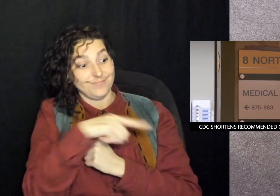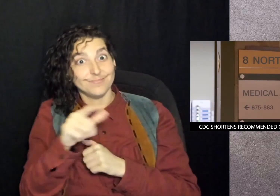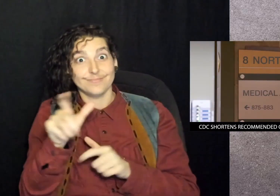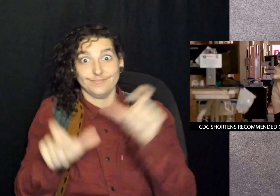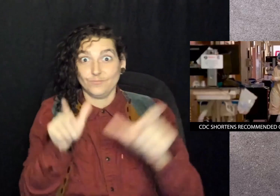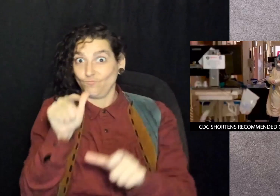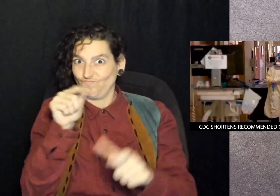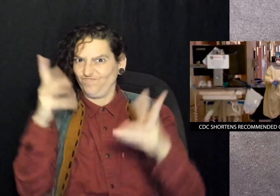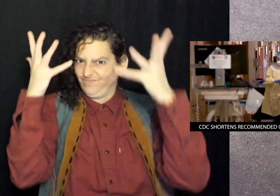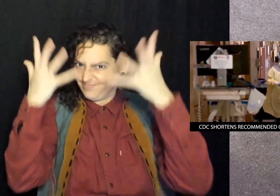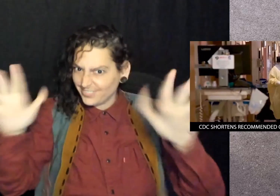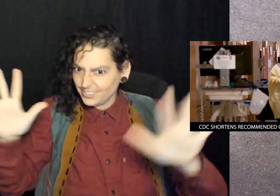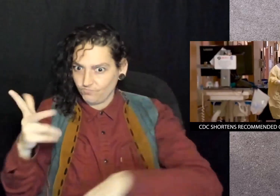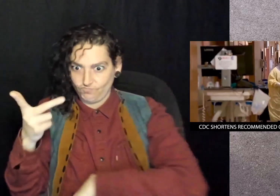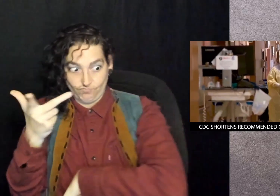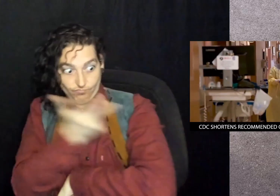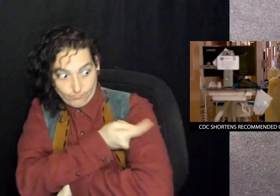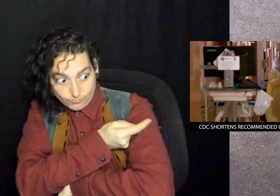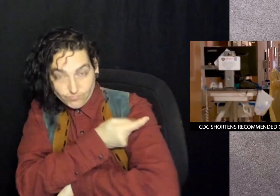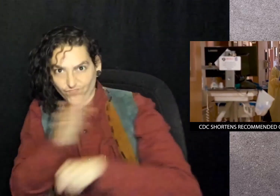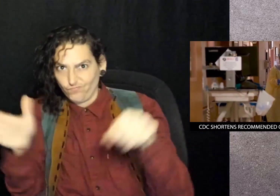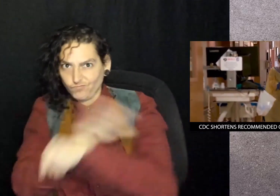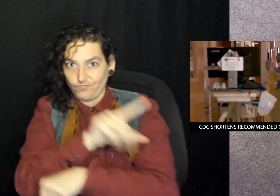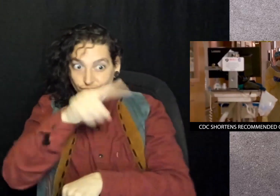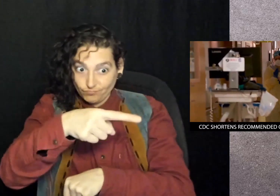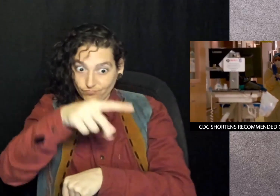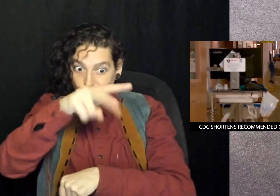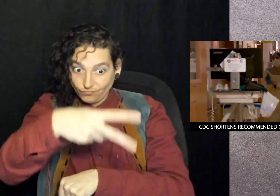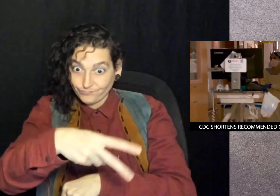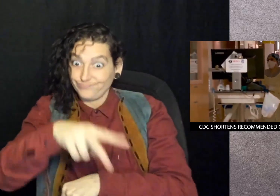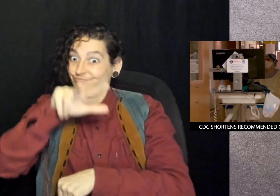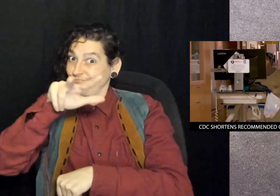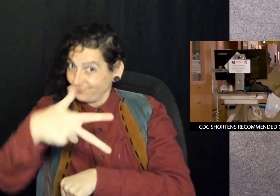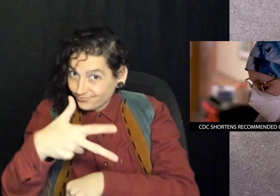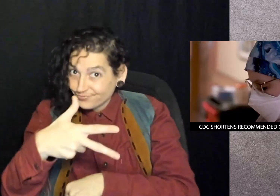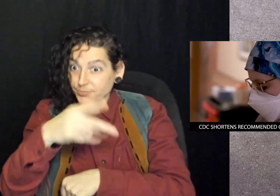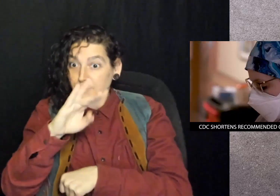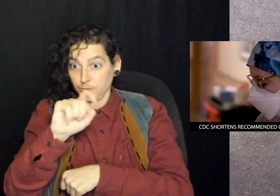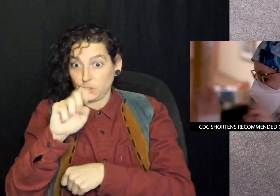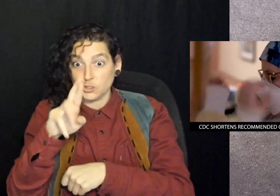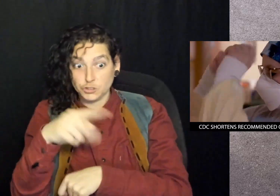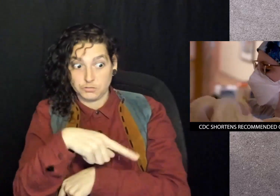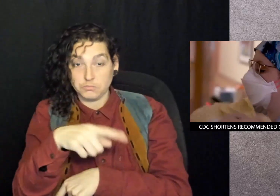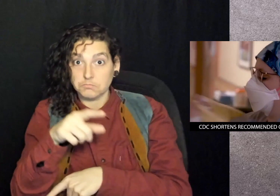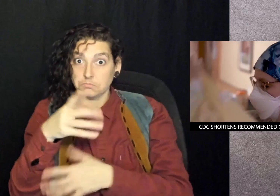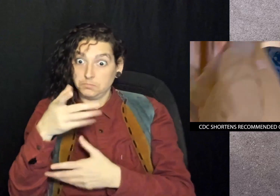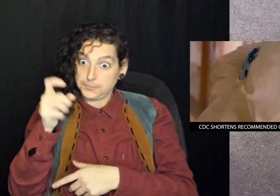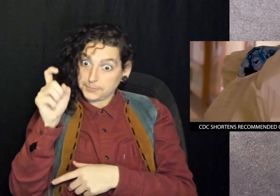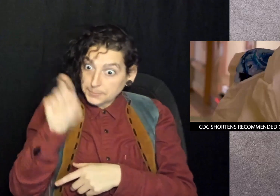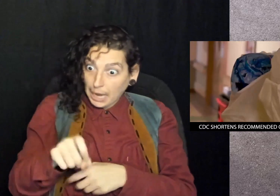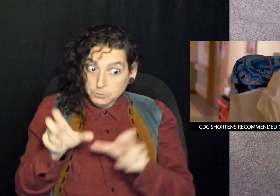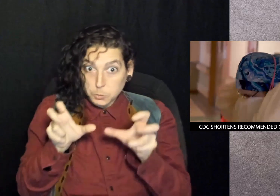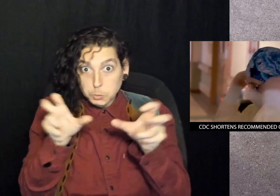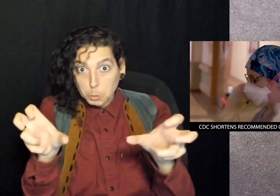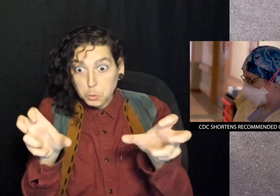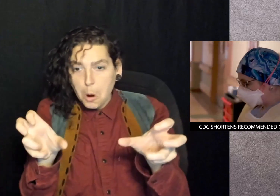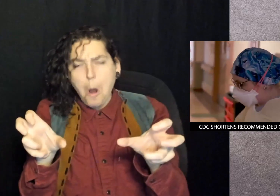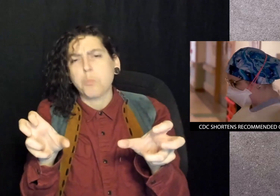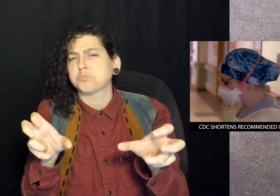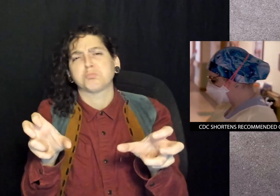The CDC says those who have received a booster shot do not need to quarantine following